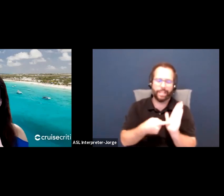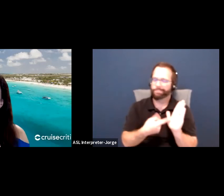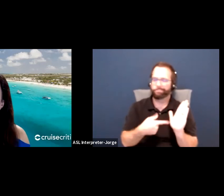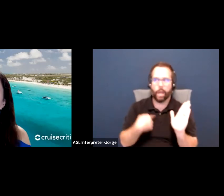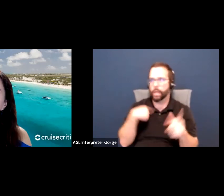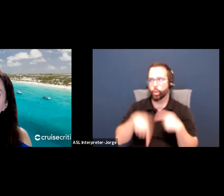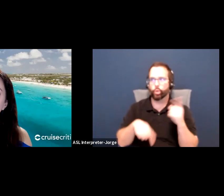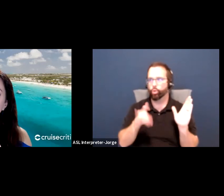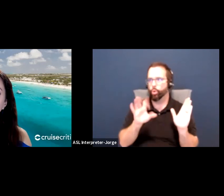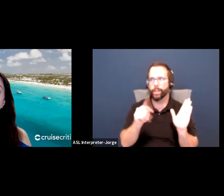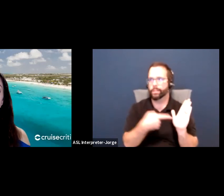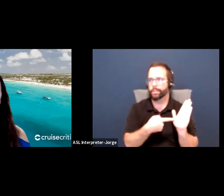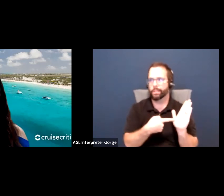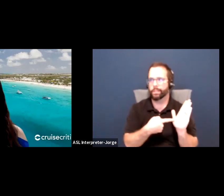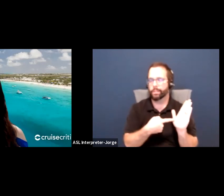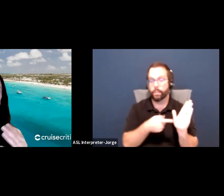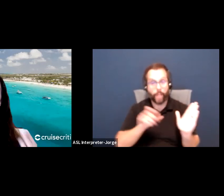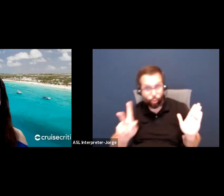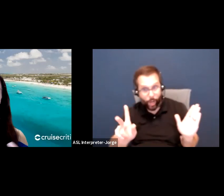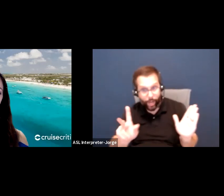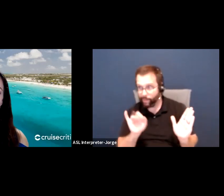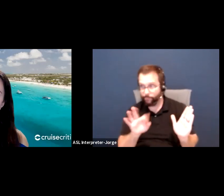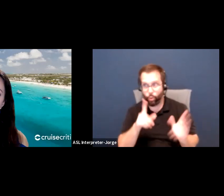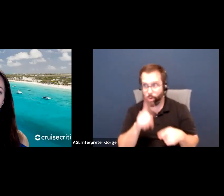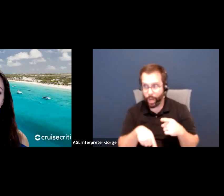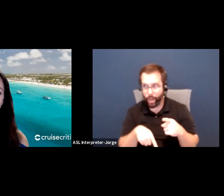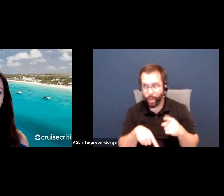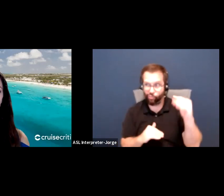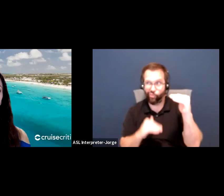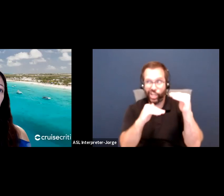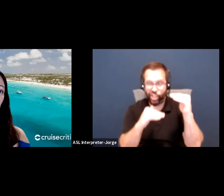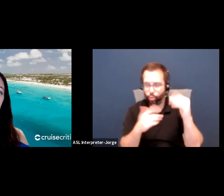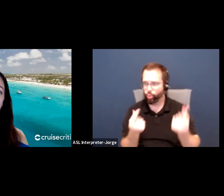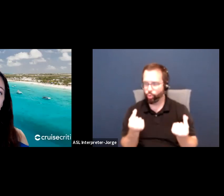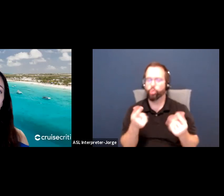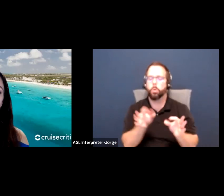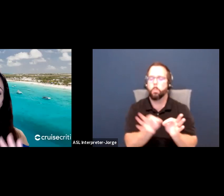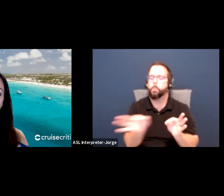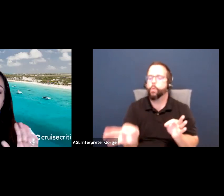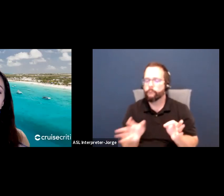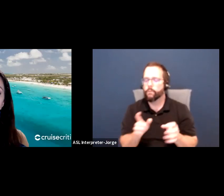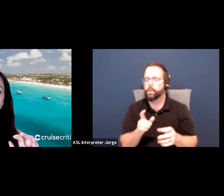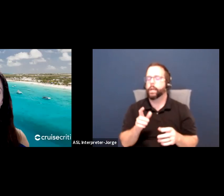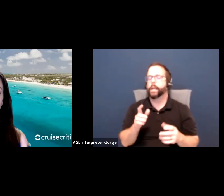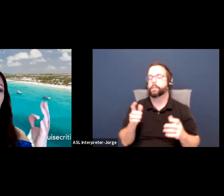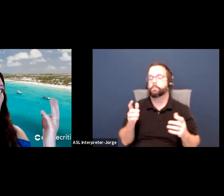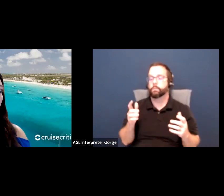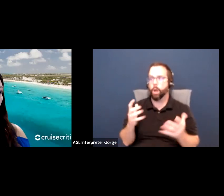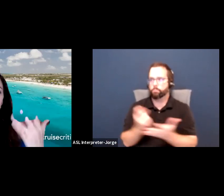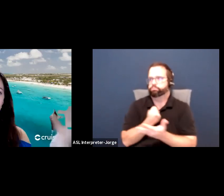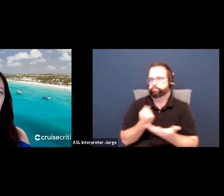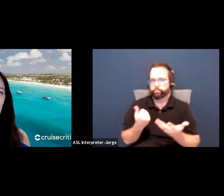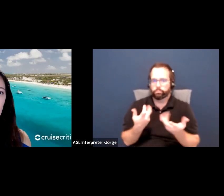those and I'm going to shift the timeline a little bit. And they're going to talk about some of the obstacles they face. going to be able to brainstorm and meet as a group to say,